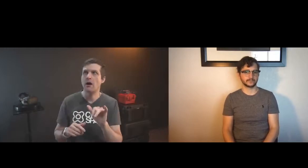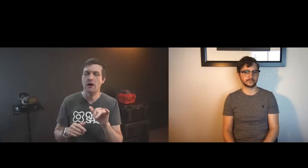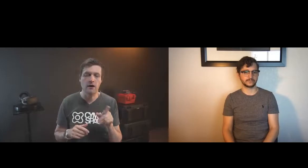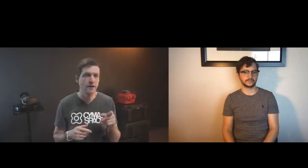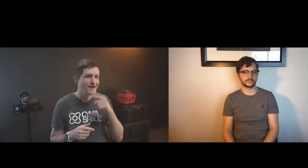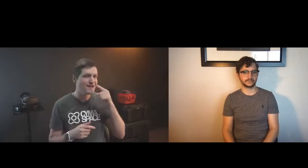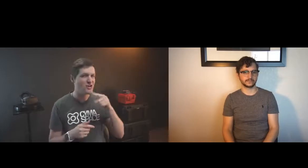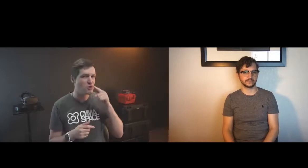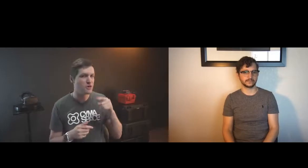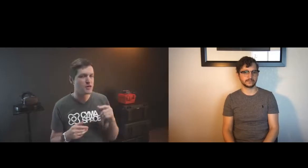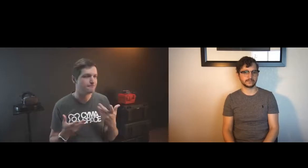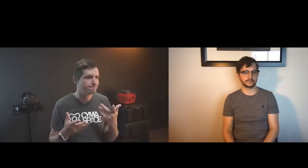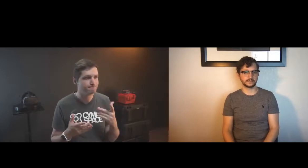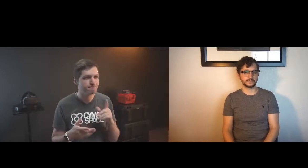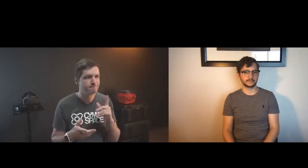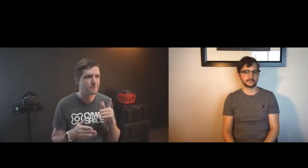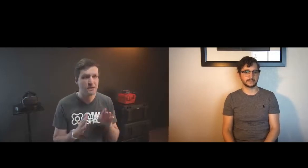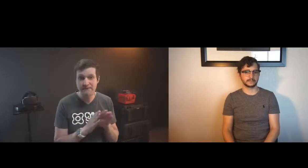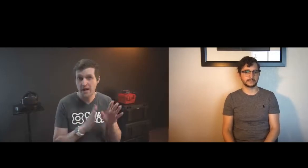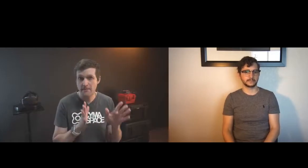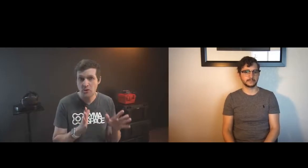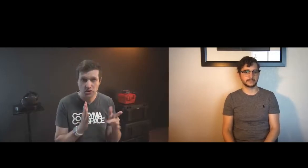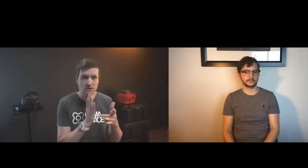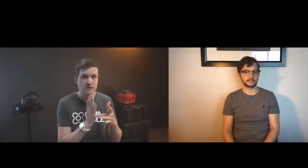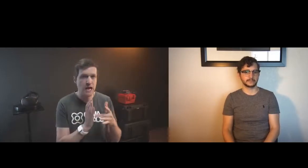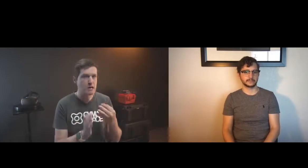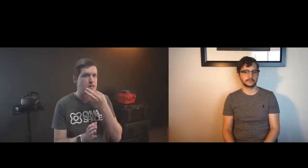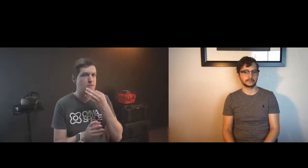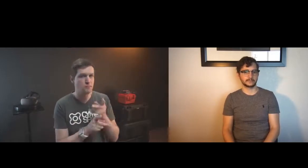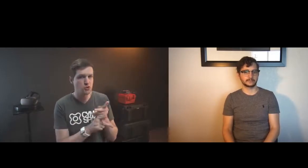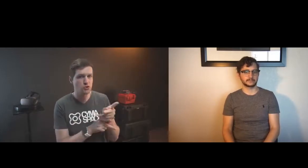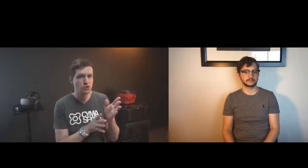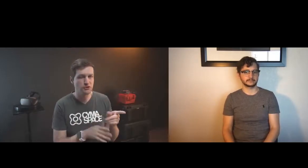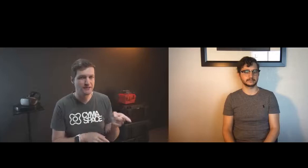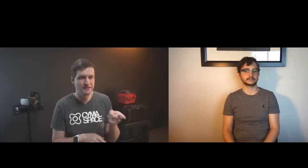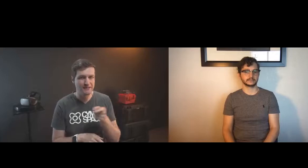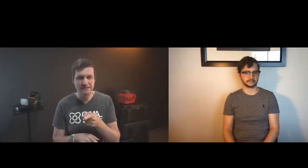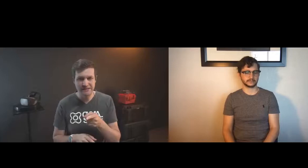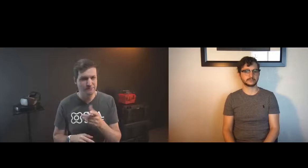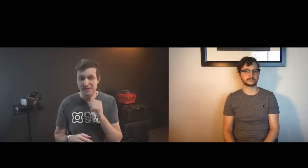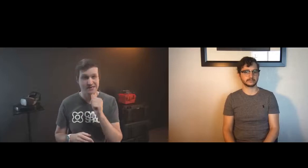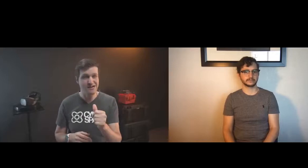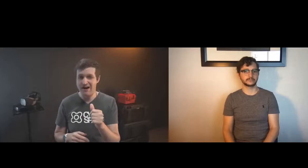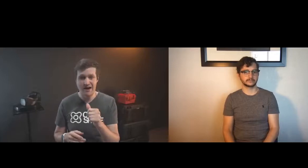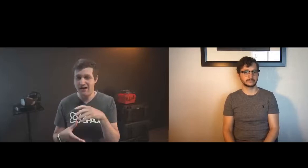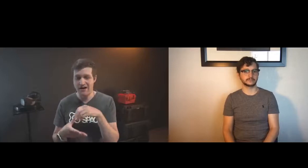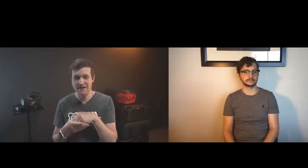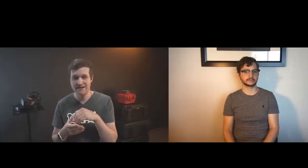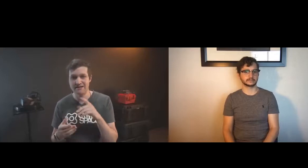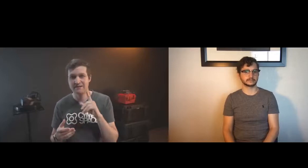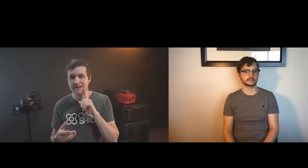and people are really having this awakening hearing people who are developers and tech experts or